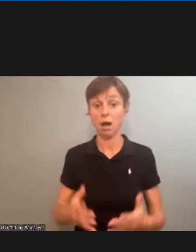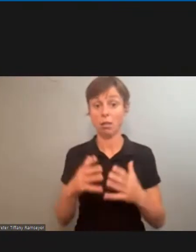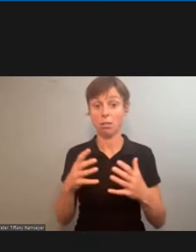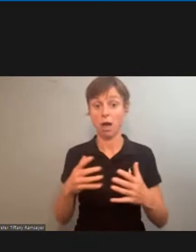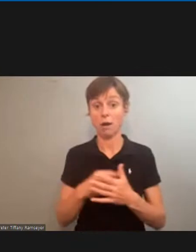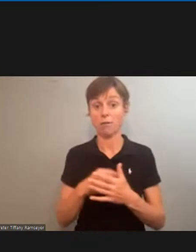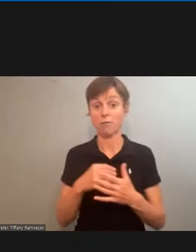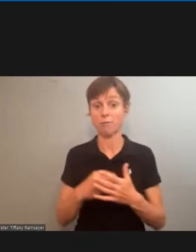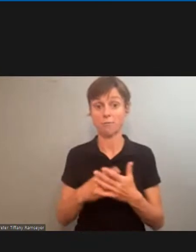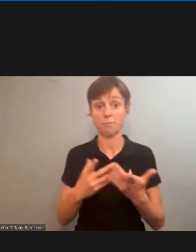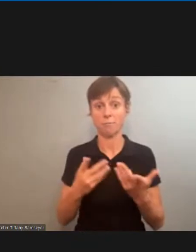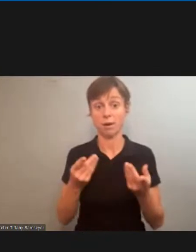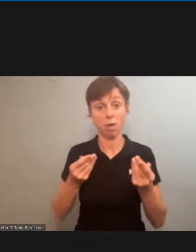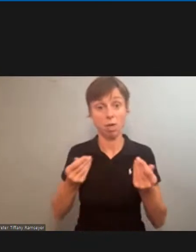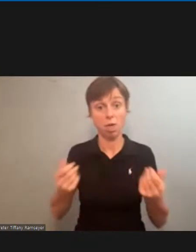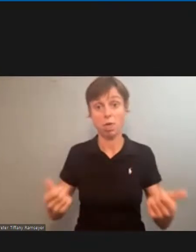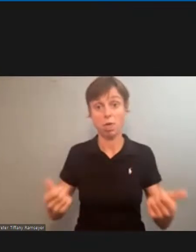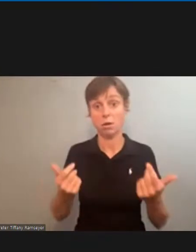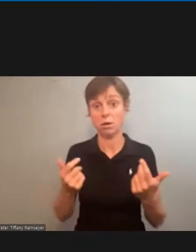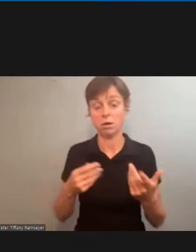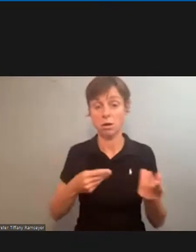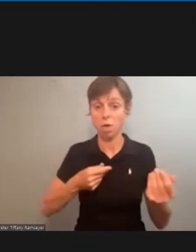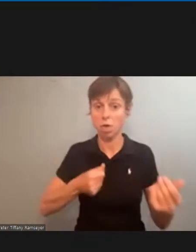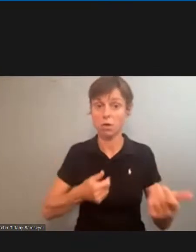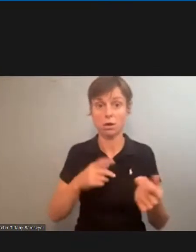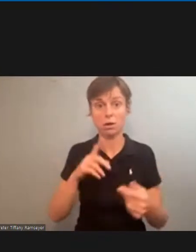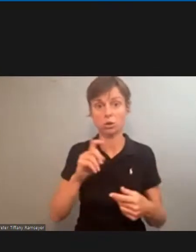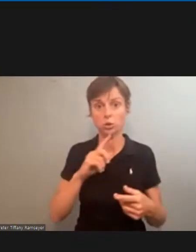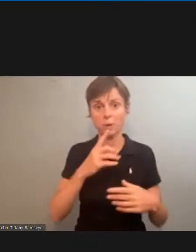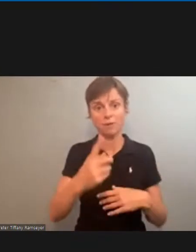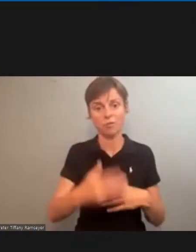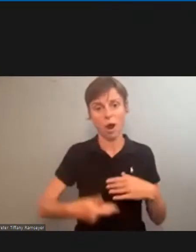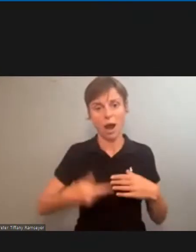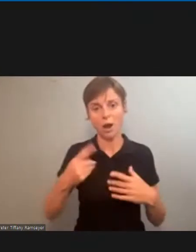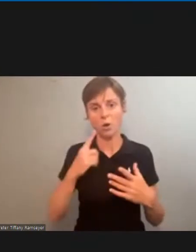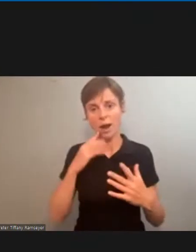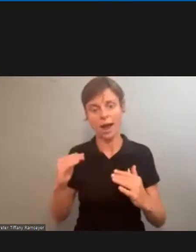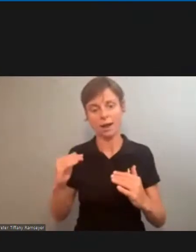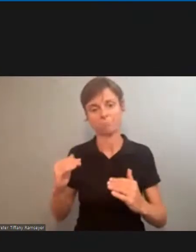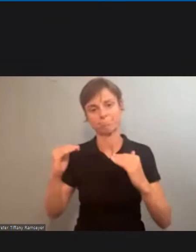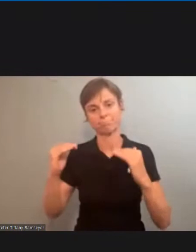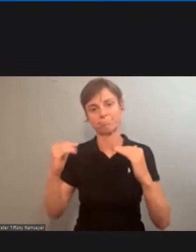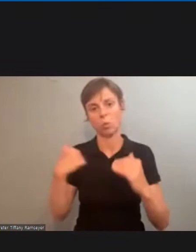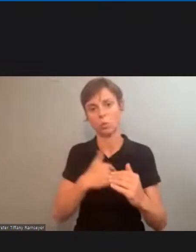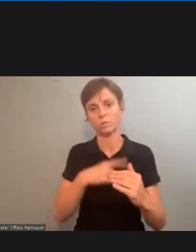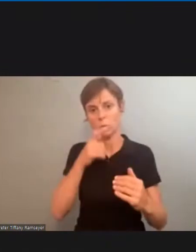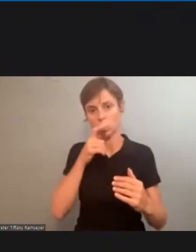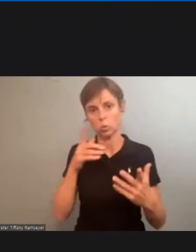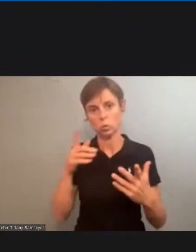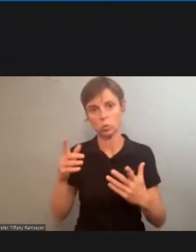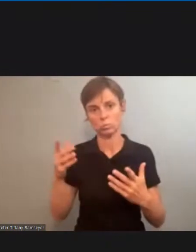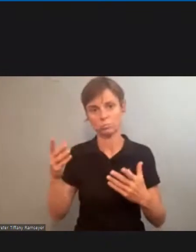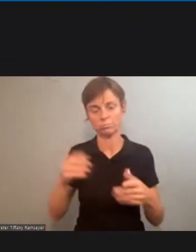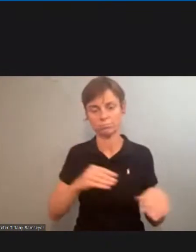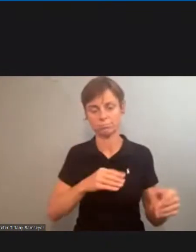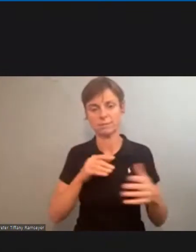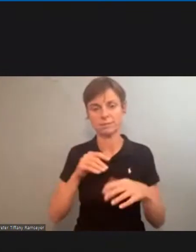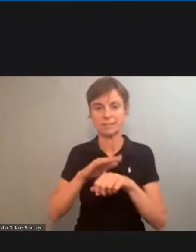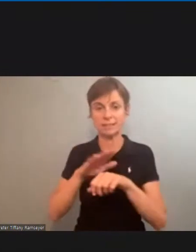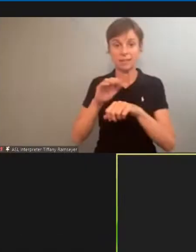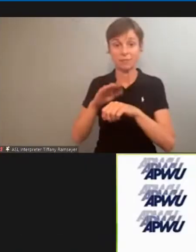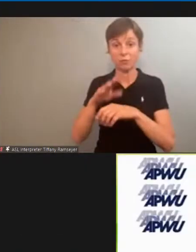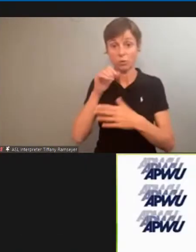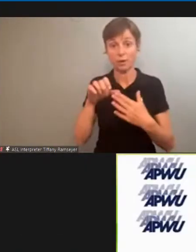goes out the door that ought to be going into hiring and uplifting those of us who are moving the mail for the people of this country. Okay.